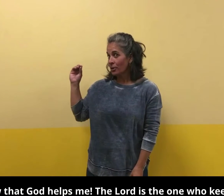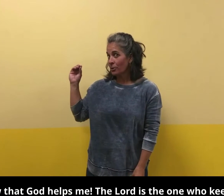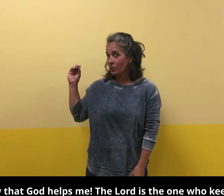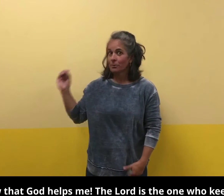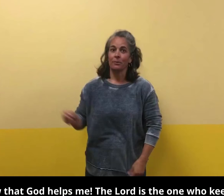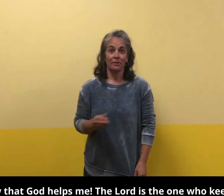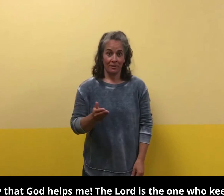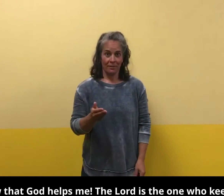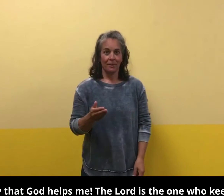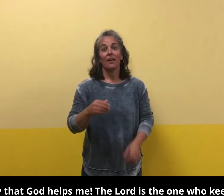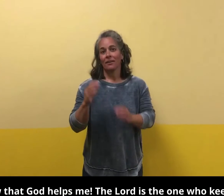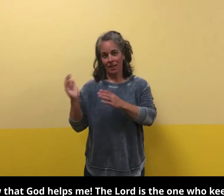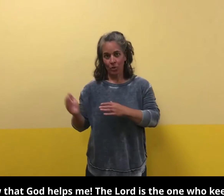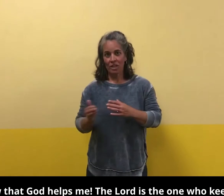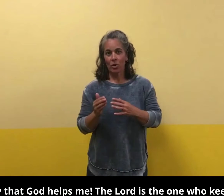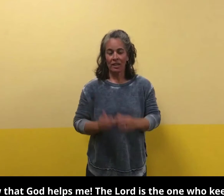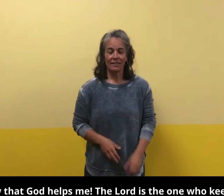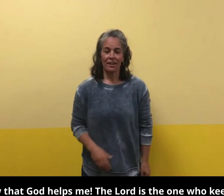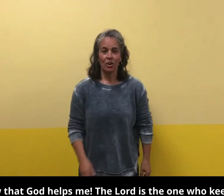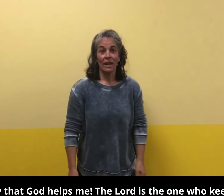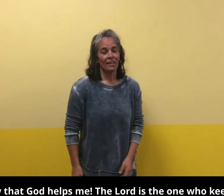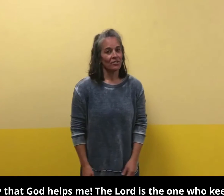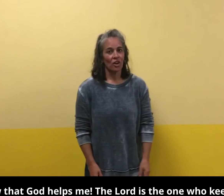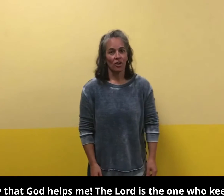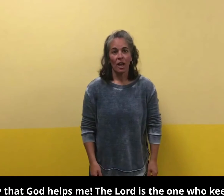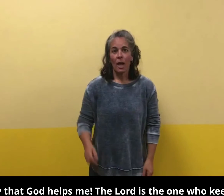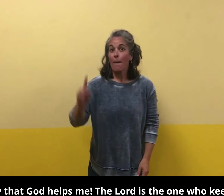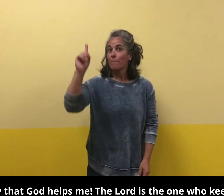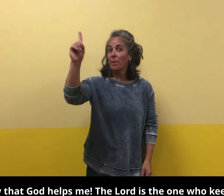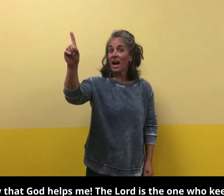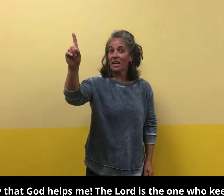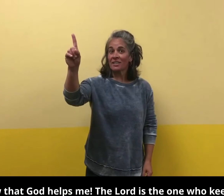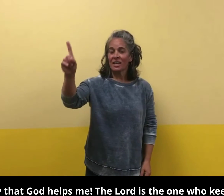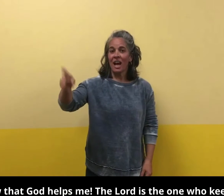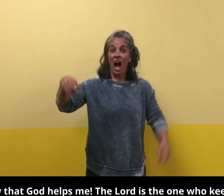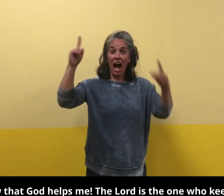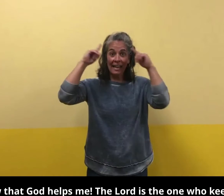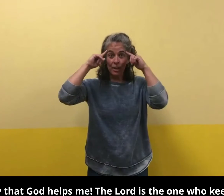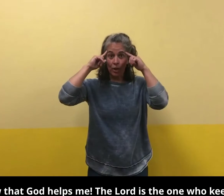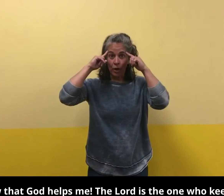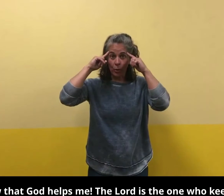right let's start but I know